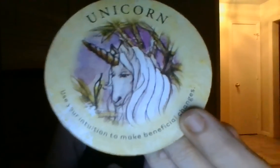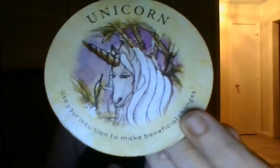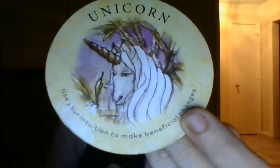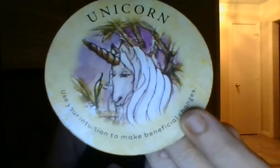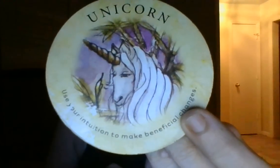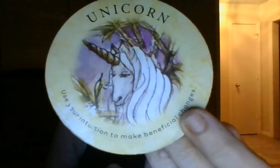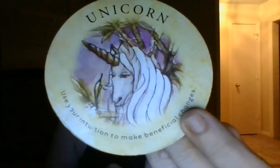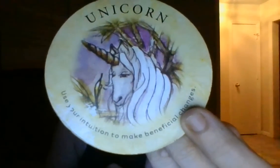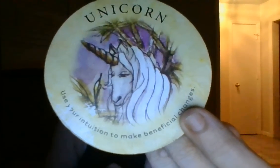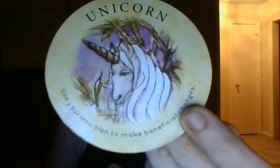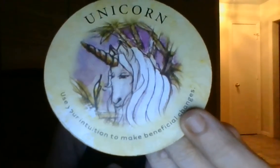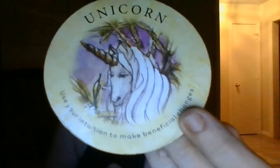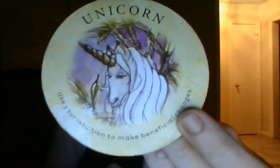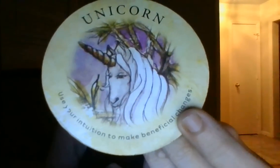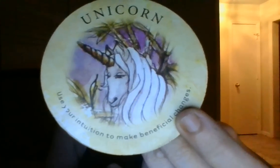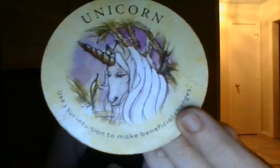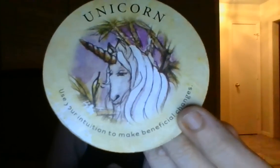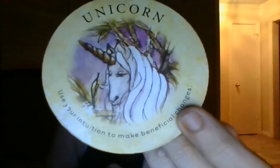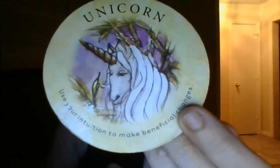Unicorn, you use intuition to make beneficial changes.